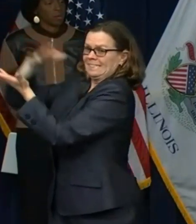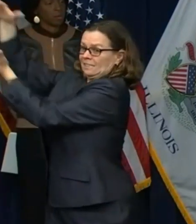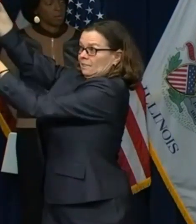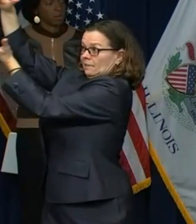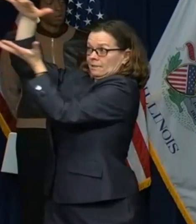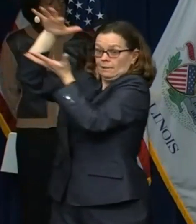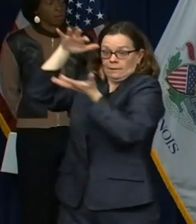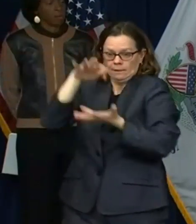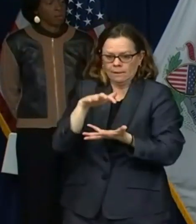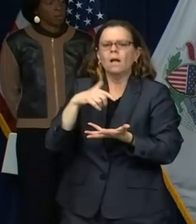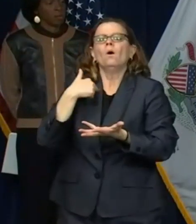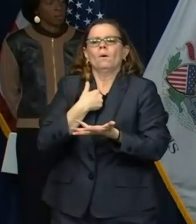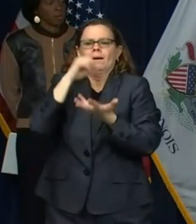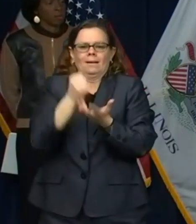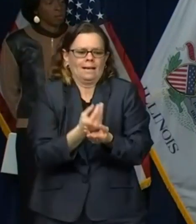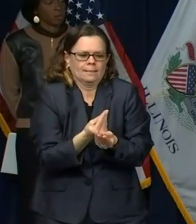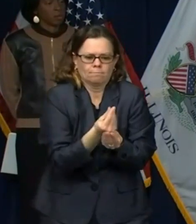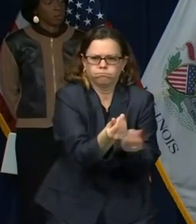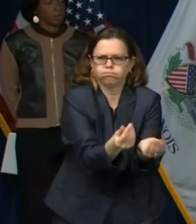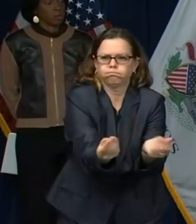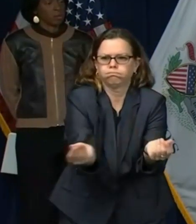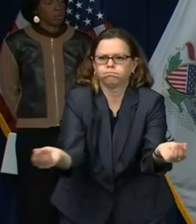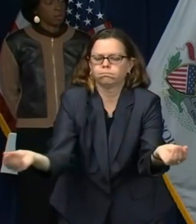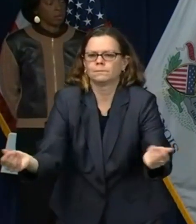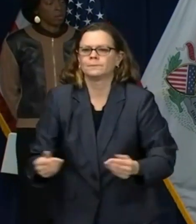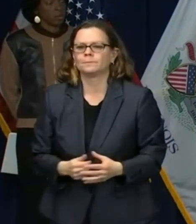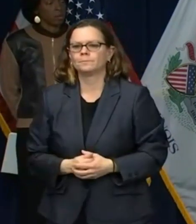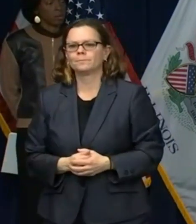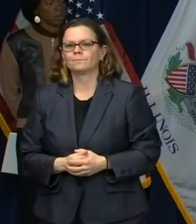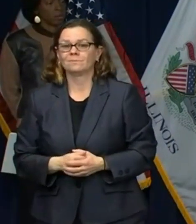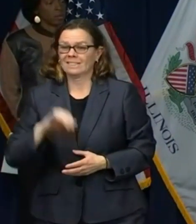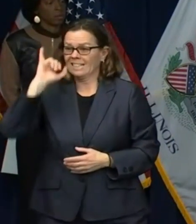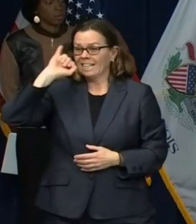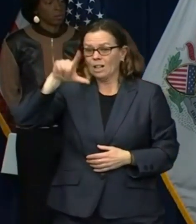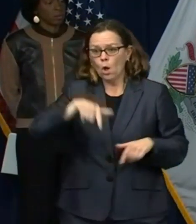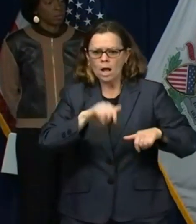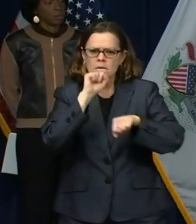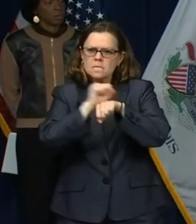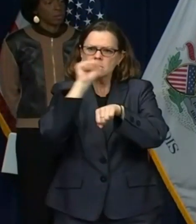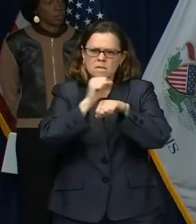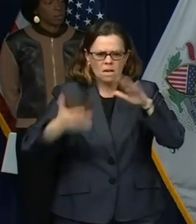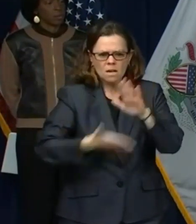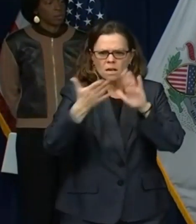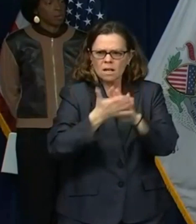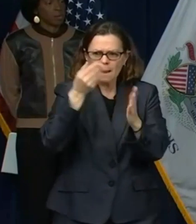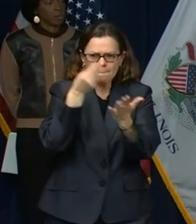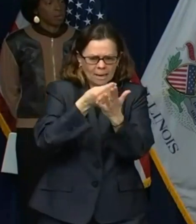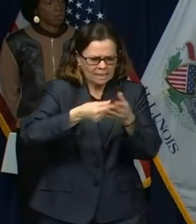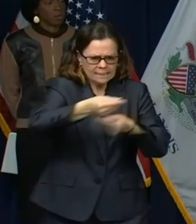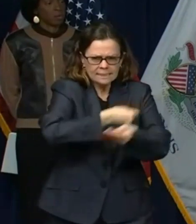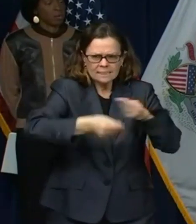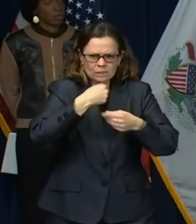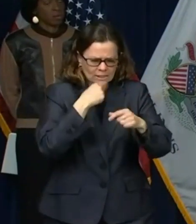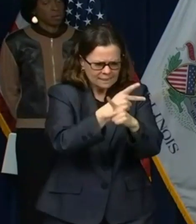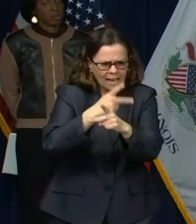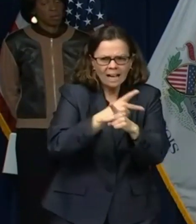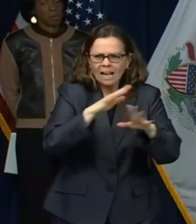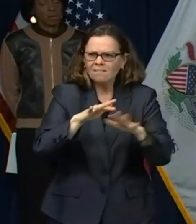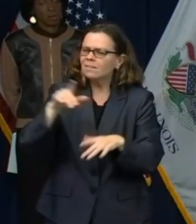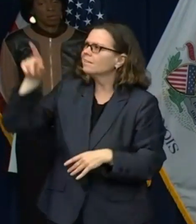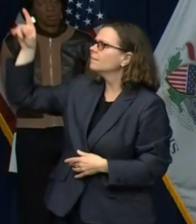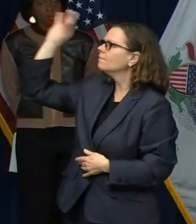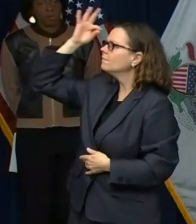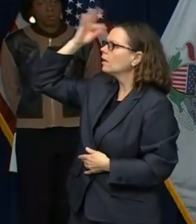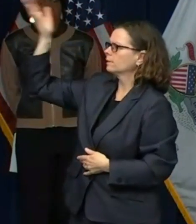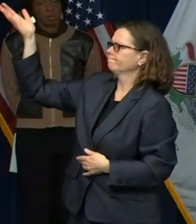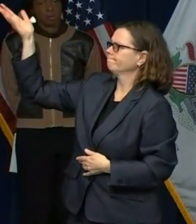that small businesses, I mean, though, you know, ones that are, you know, under, you know, 200 employees that don't